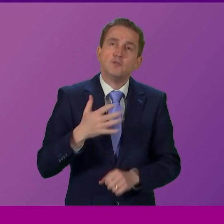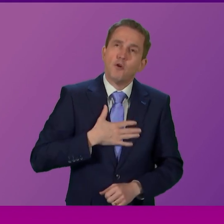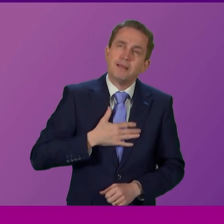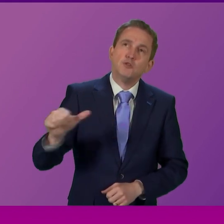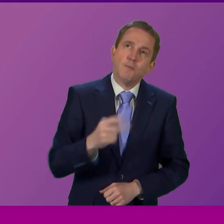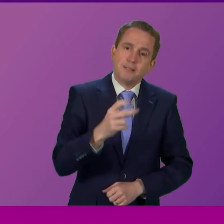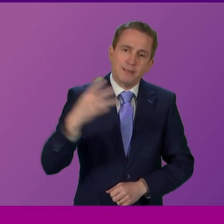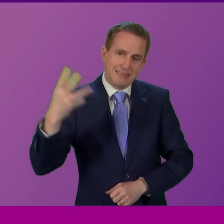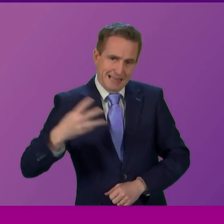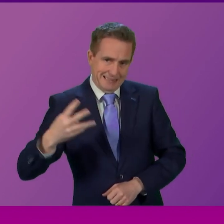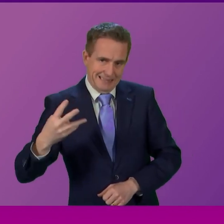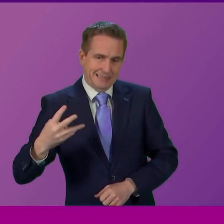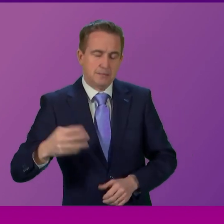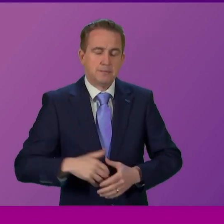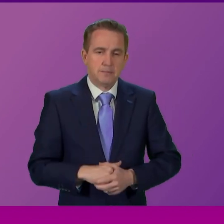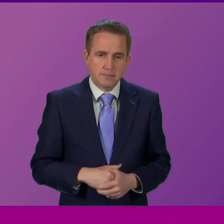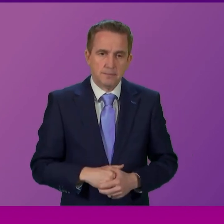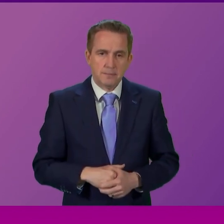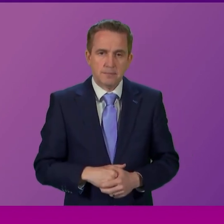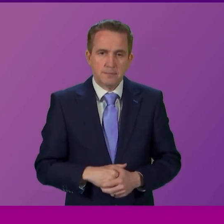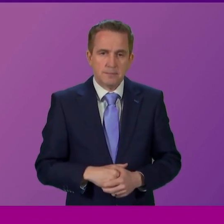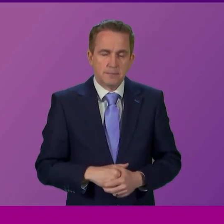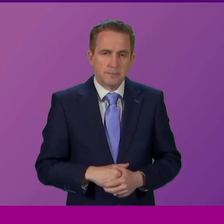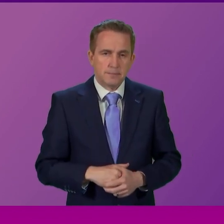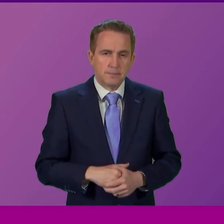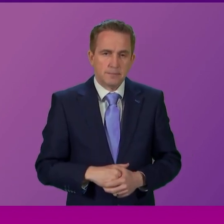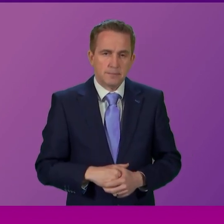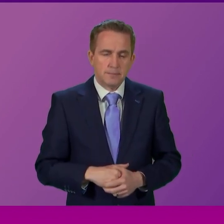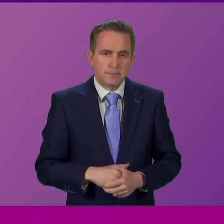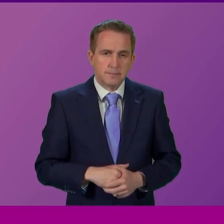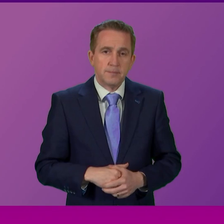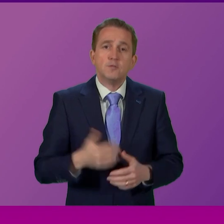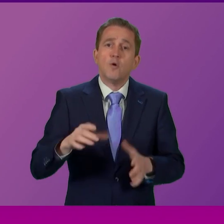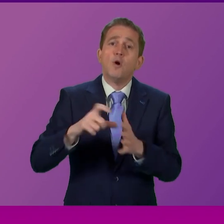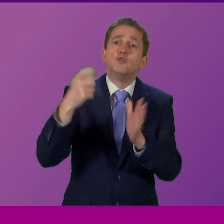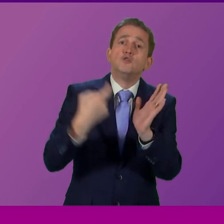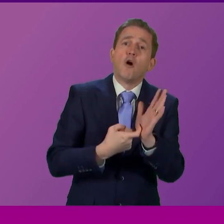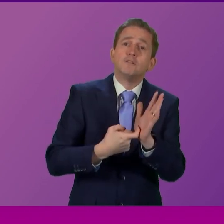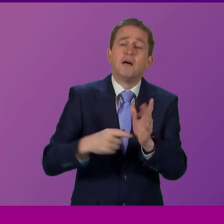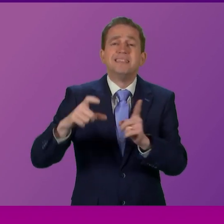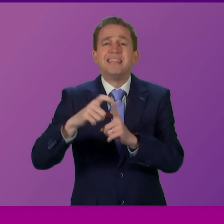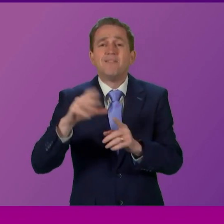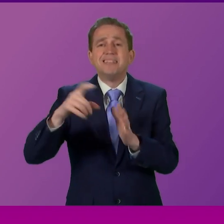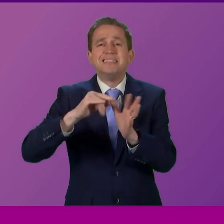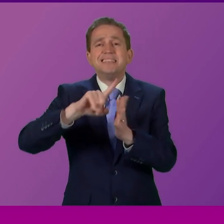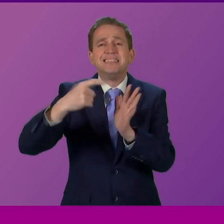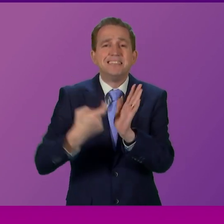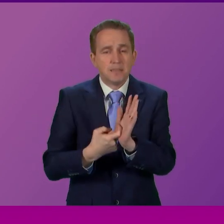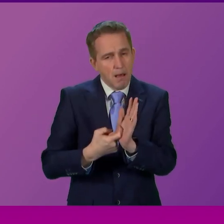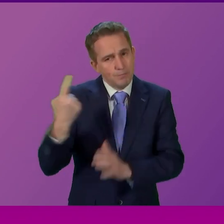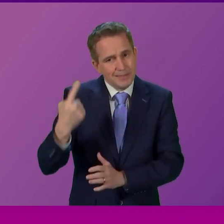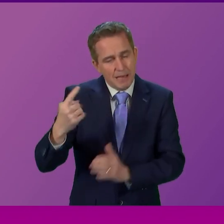before the pandemic. Let me put the current situation in the words of Dr David Cesar a senior